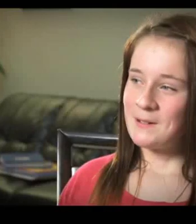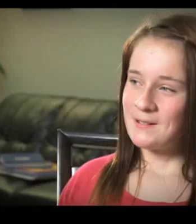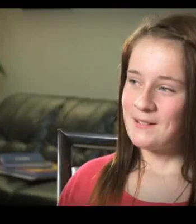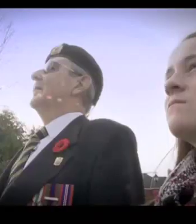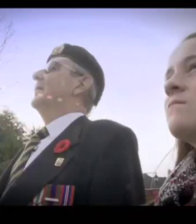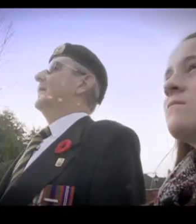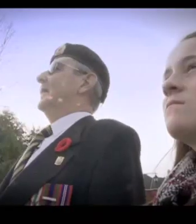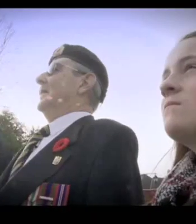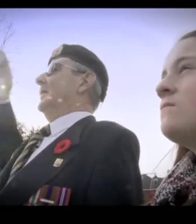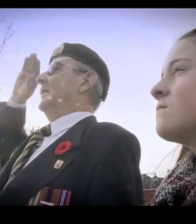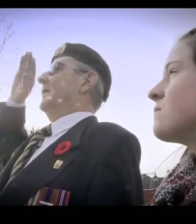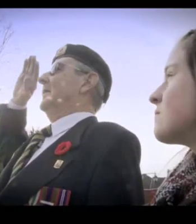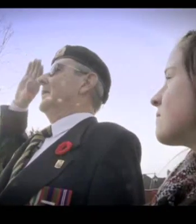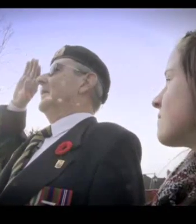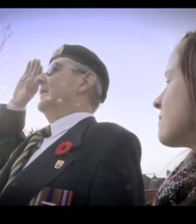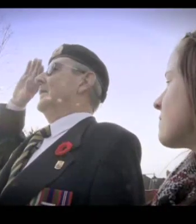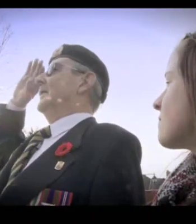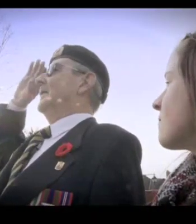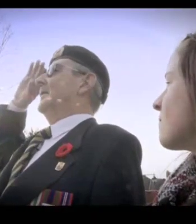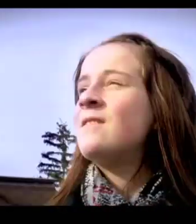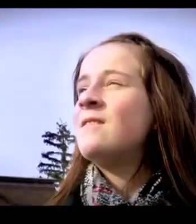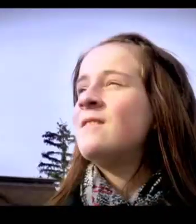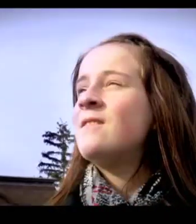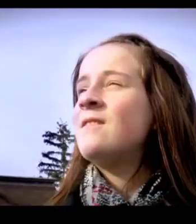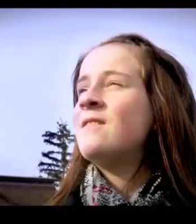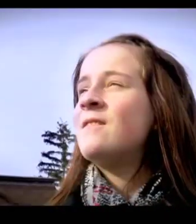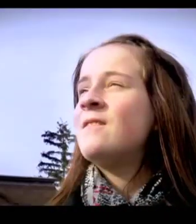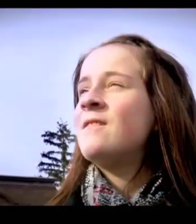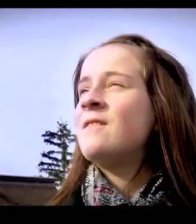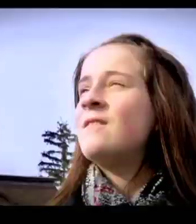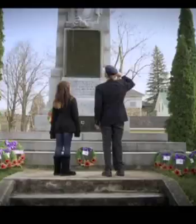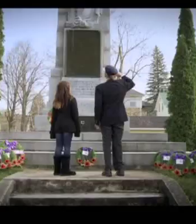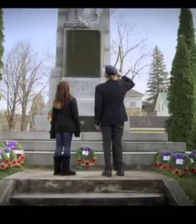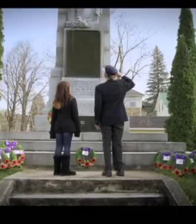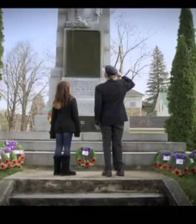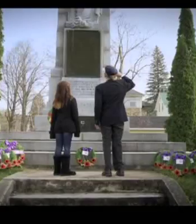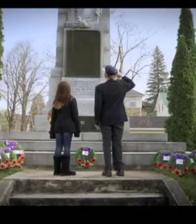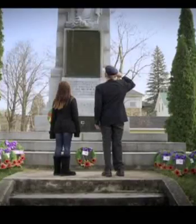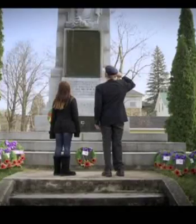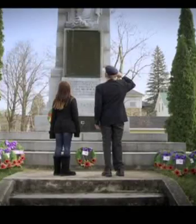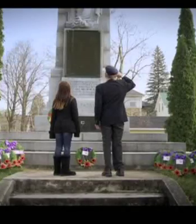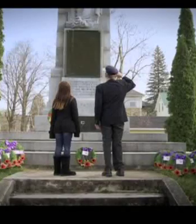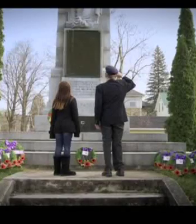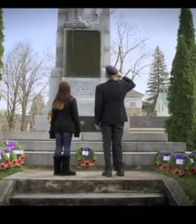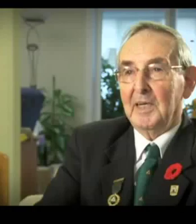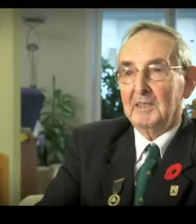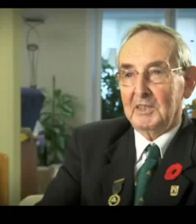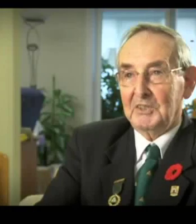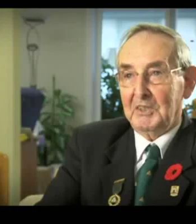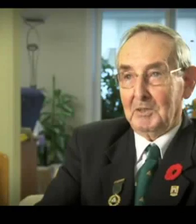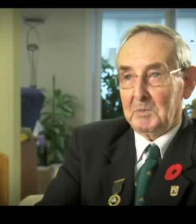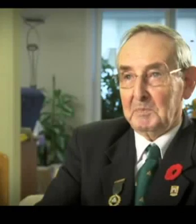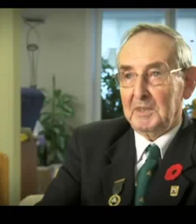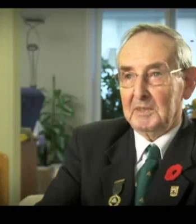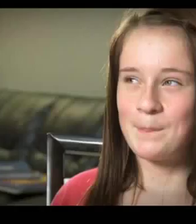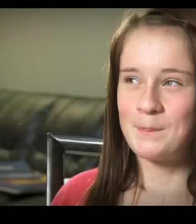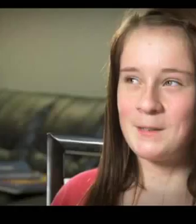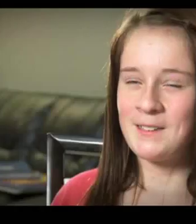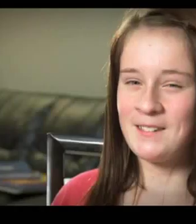Burt is my role model. I want to be like Burt. Not only do I think I help her, but I think she helps me. Being